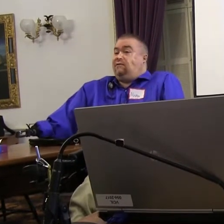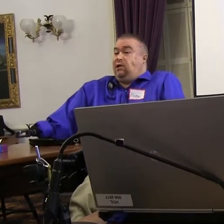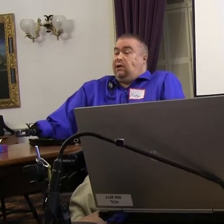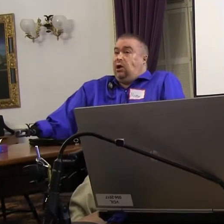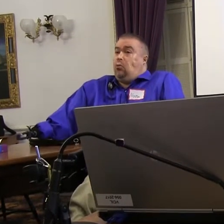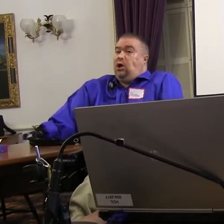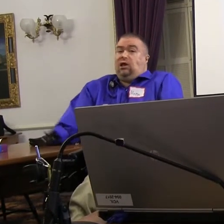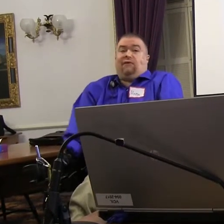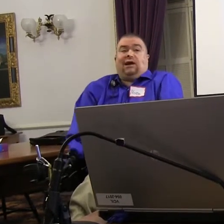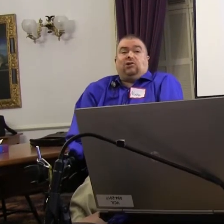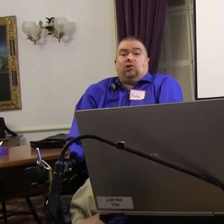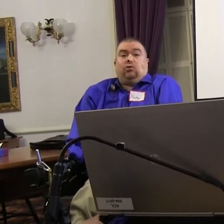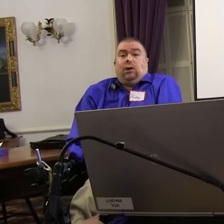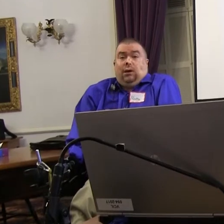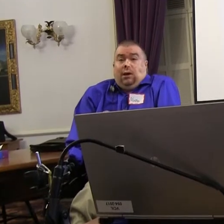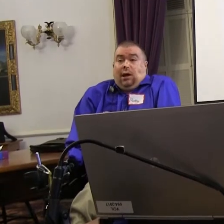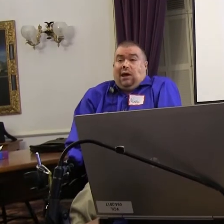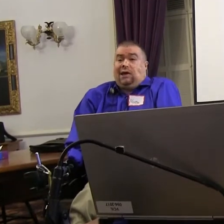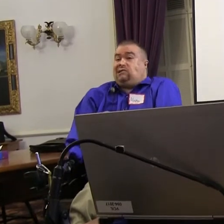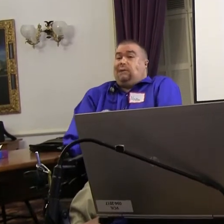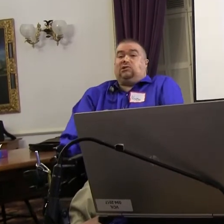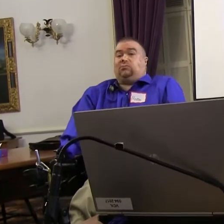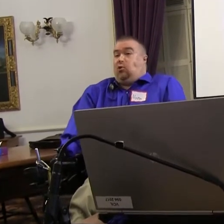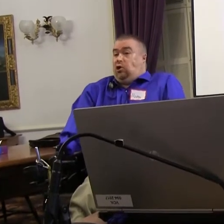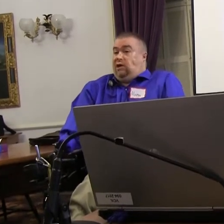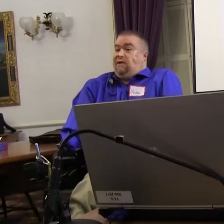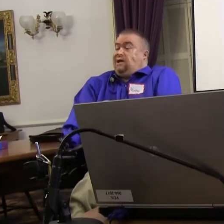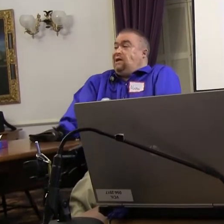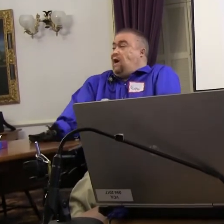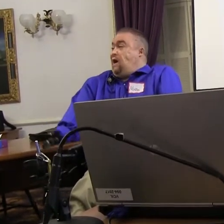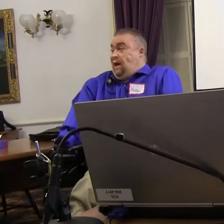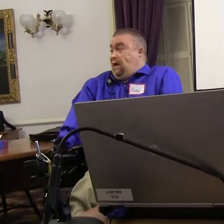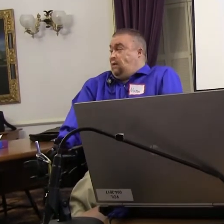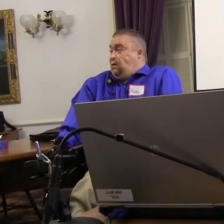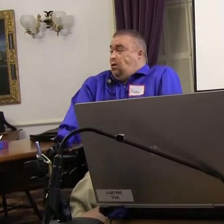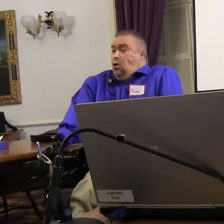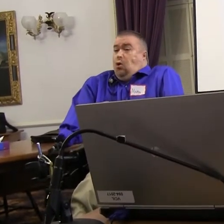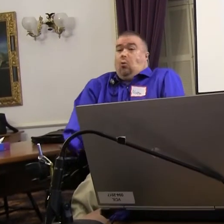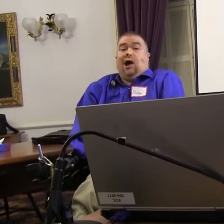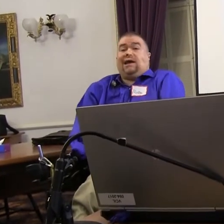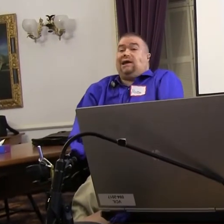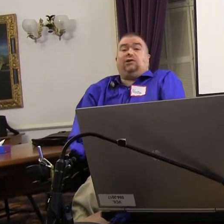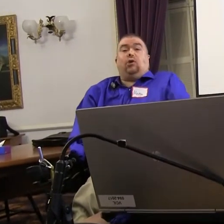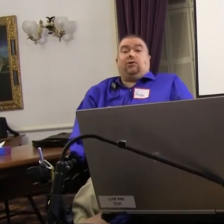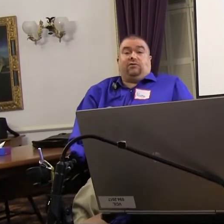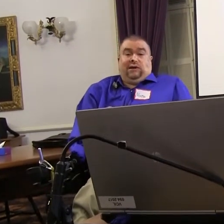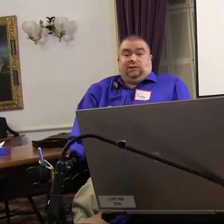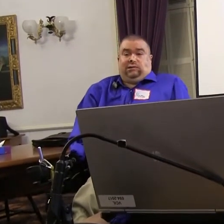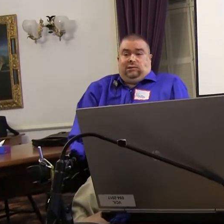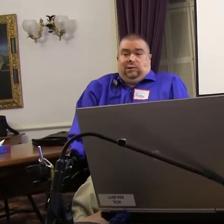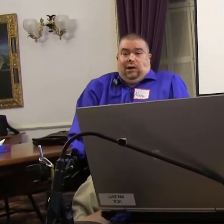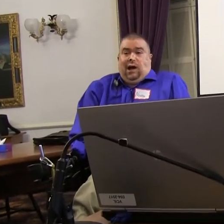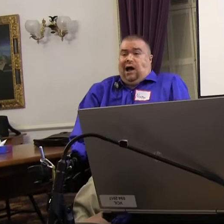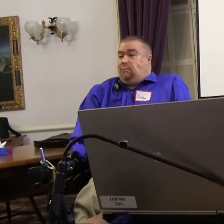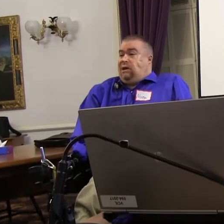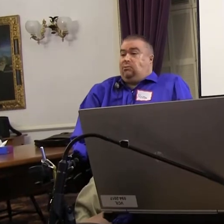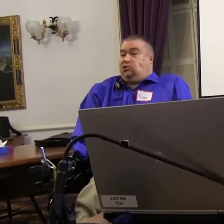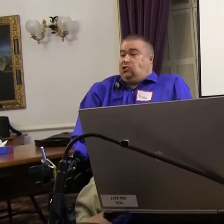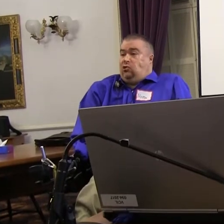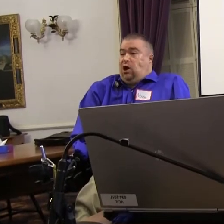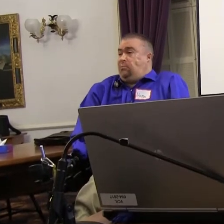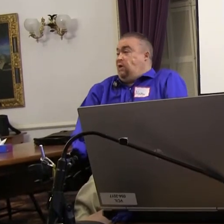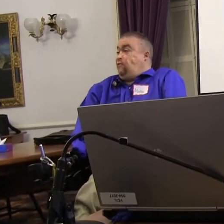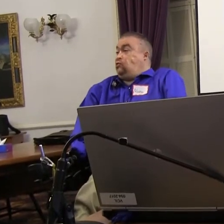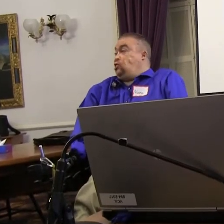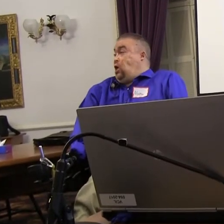have basically gotten the feeling like, well, if I can do a disabled sport, if I can kayak, why can't I do other things? I could be